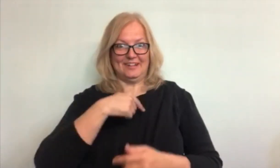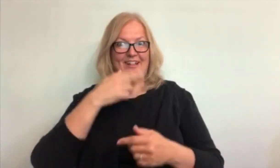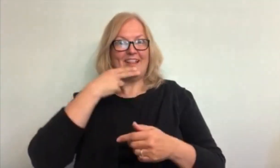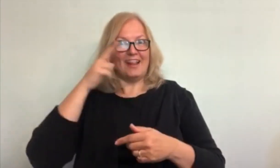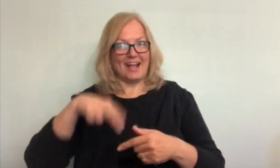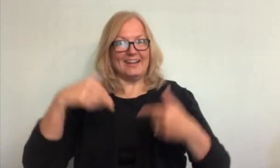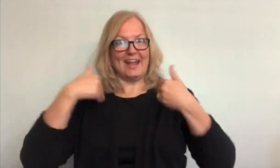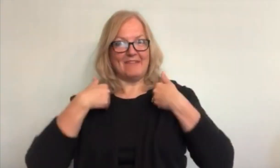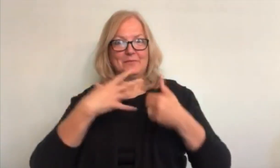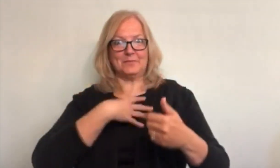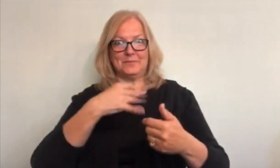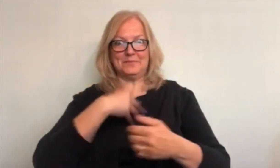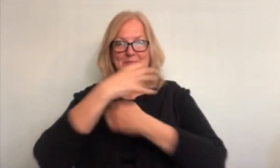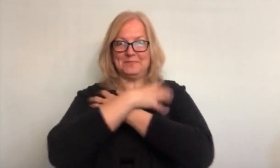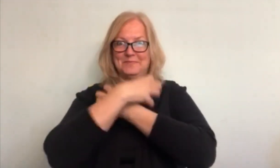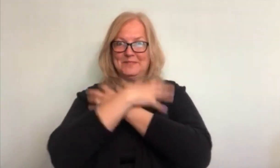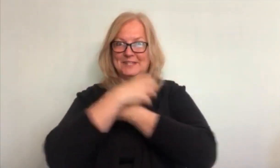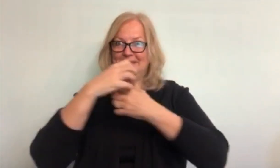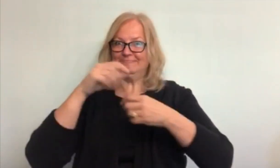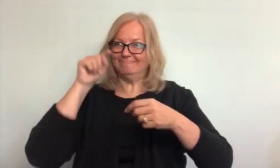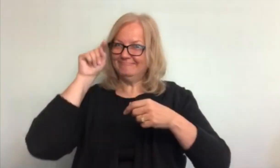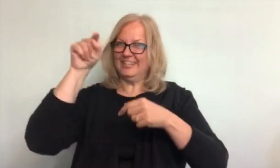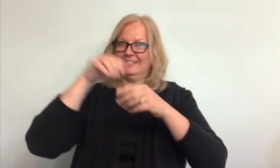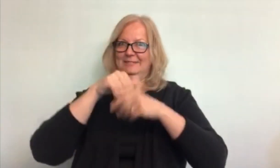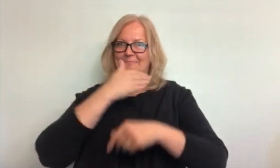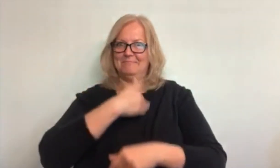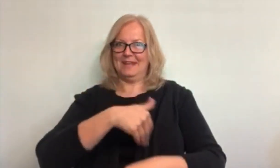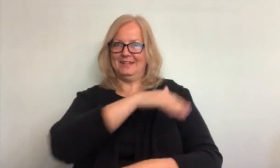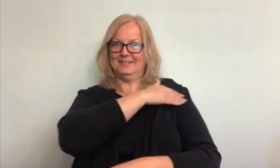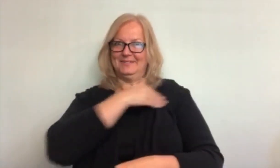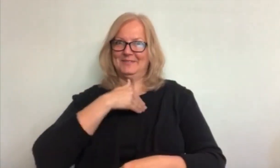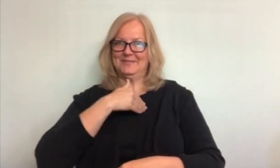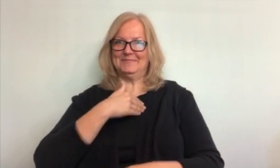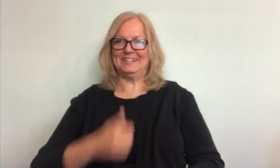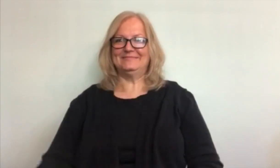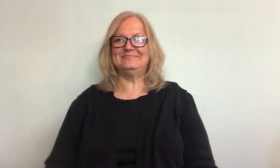It's very interesting. We're very fortunate to have polar bears here in Manitoba.